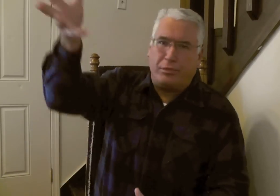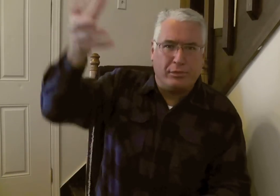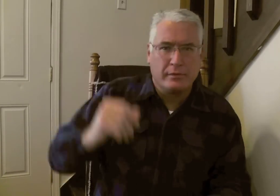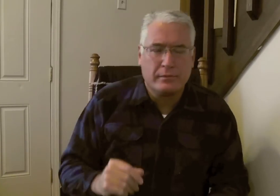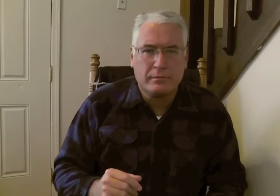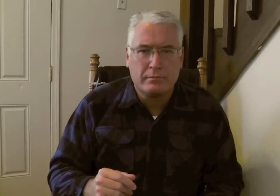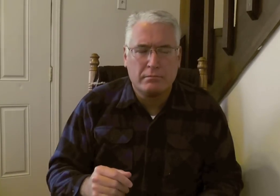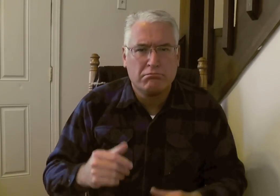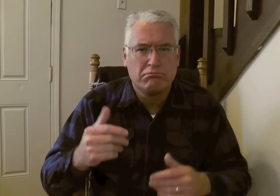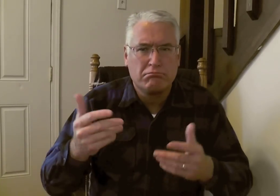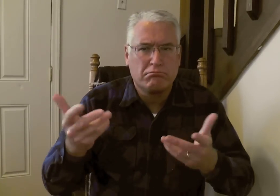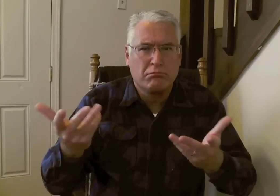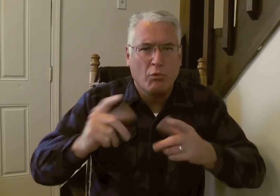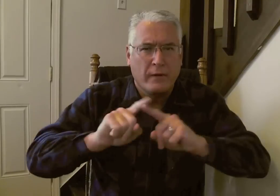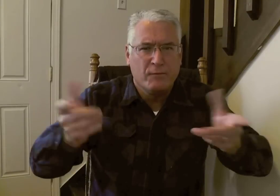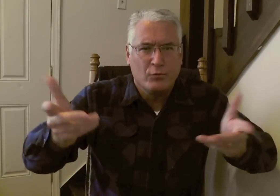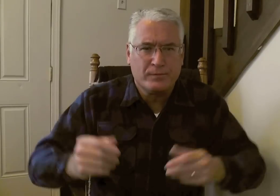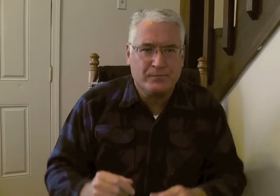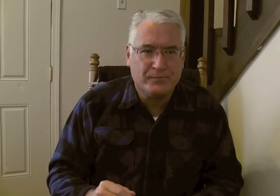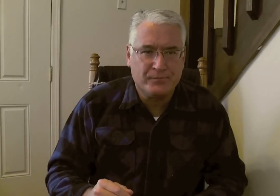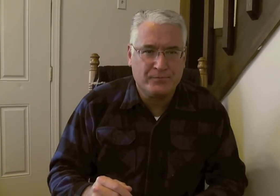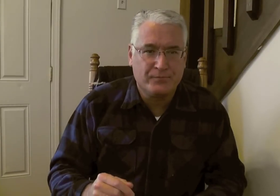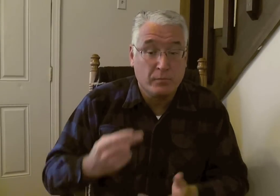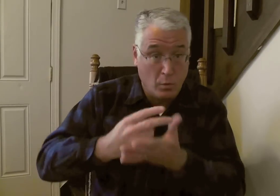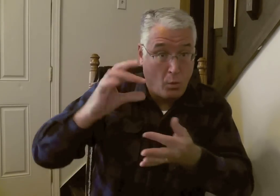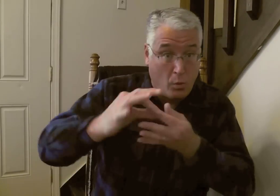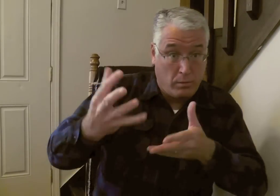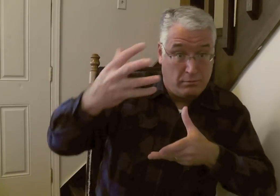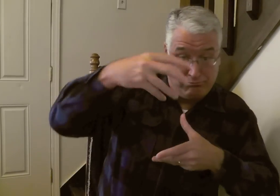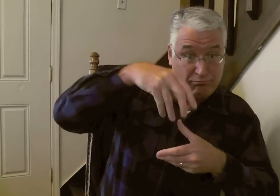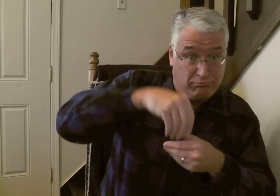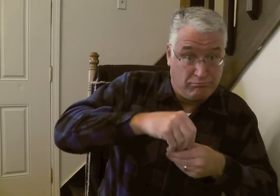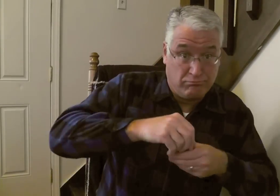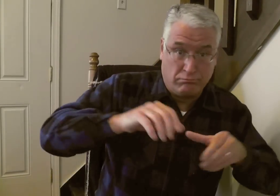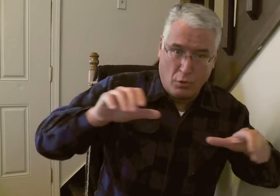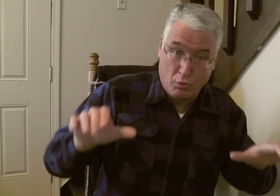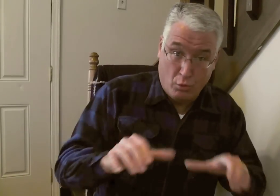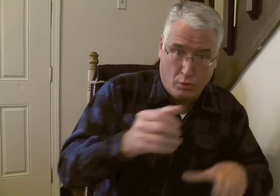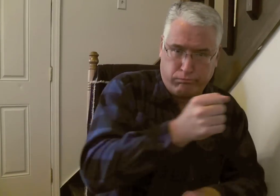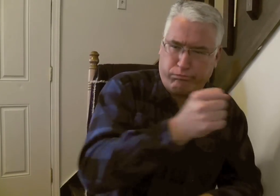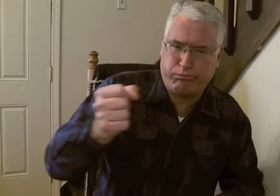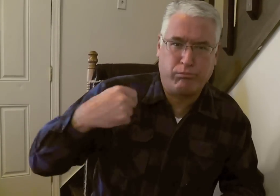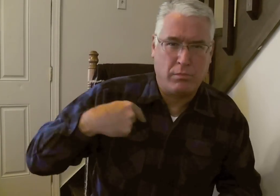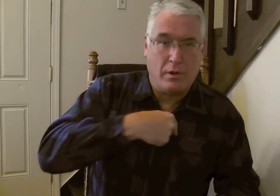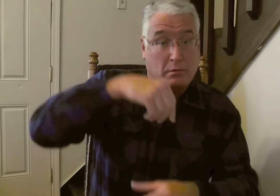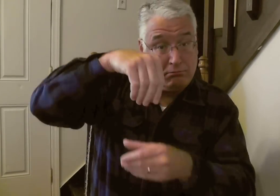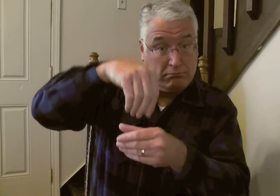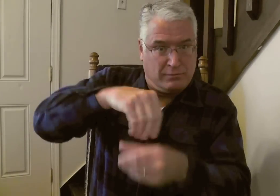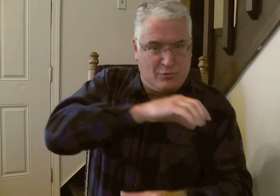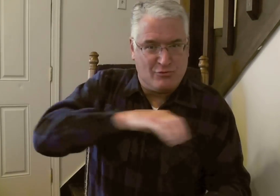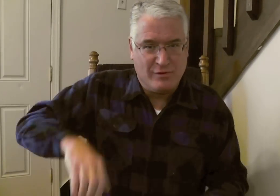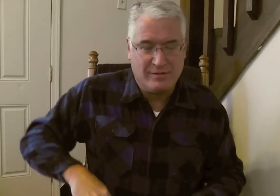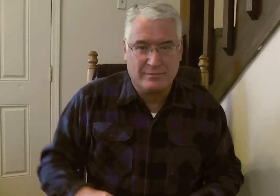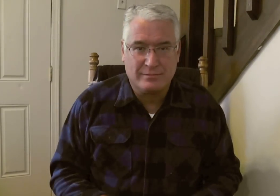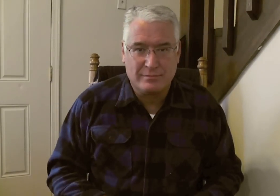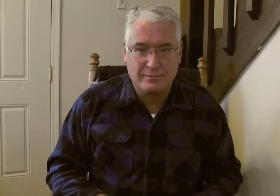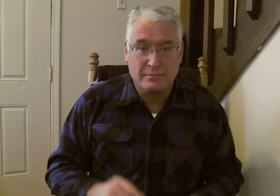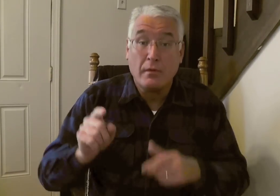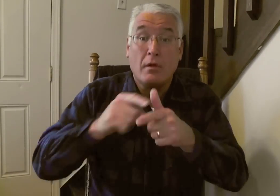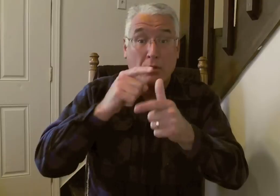law. They hate God. What's the difference? For the believer, the Holy Spirit has done the work to place us in Christ.